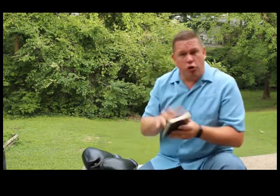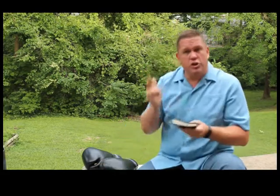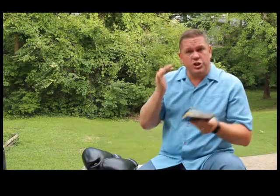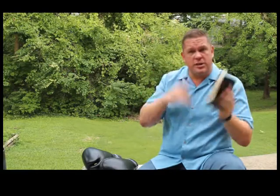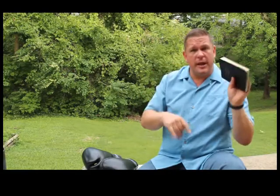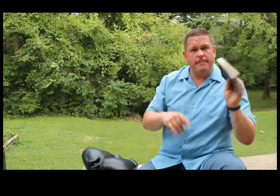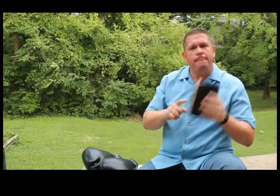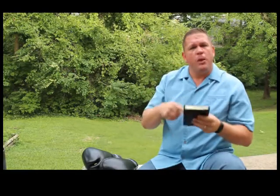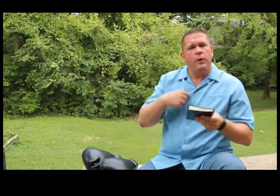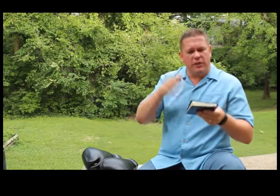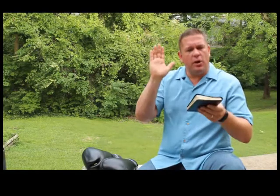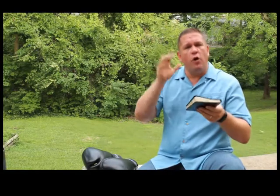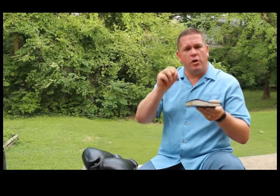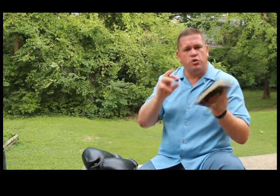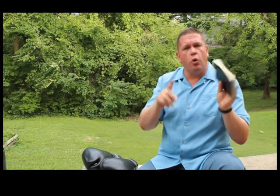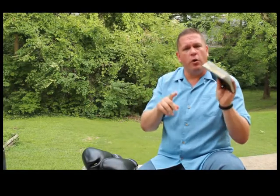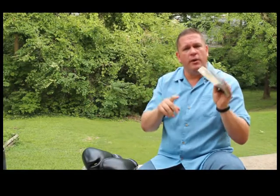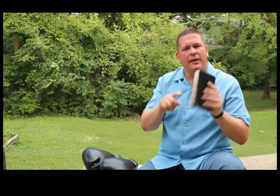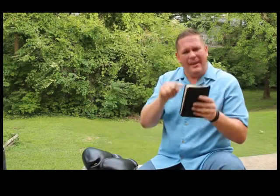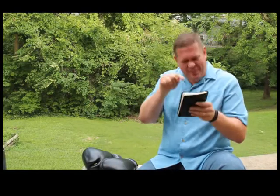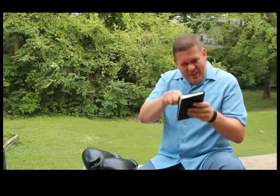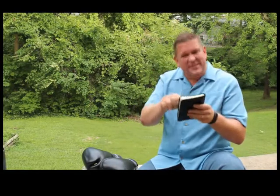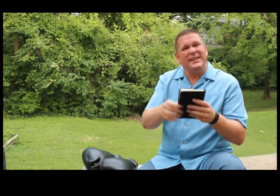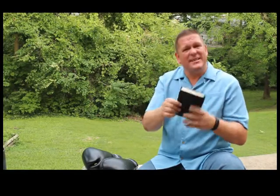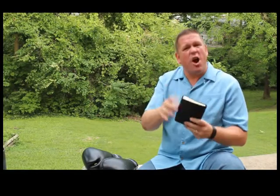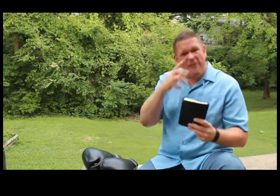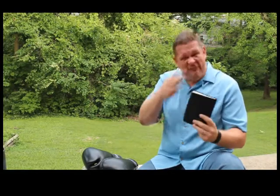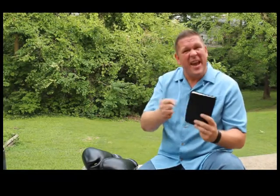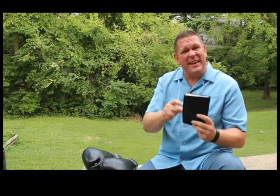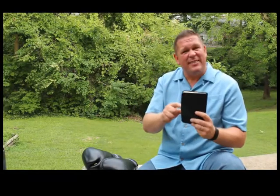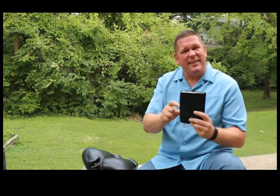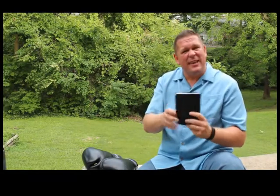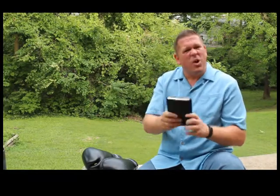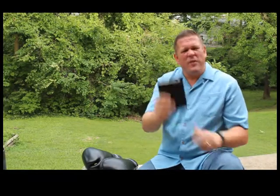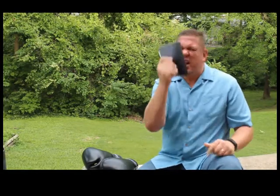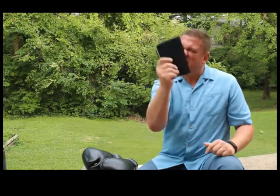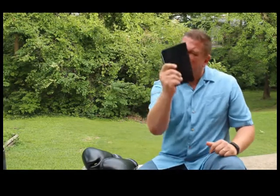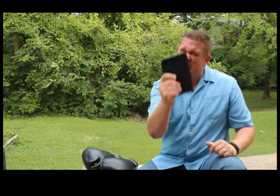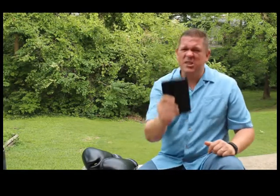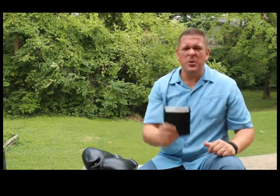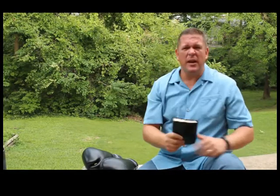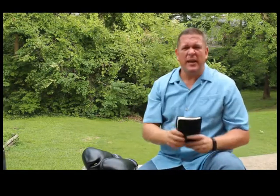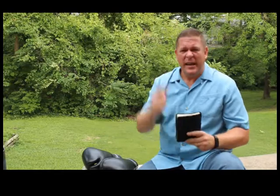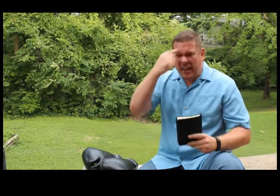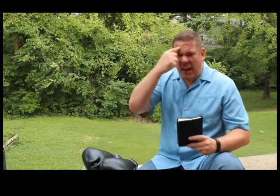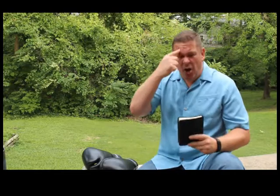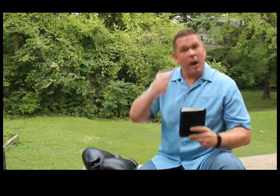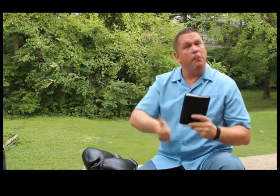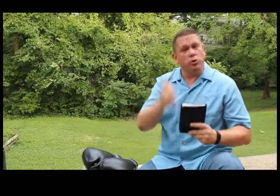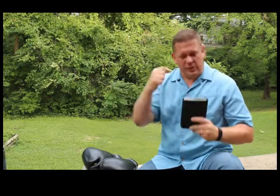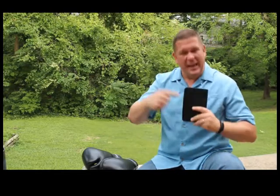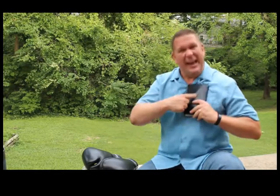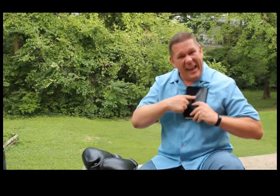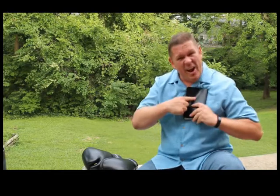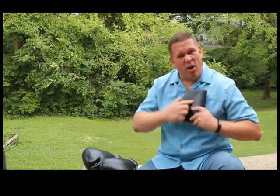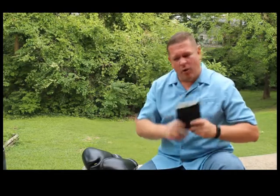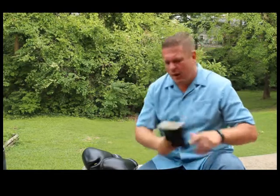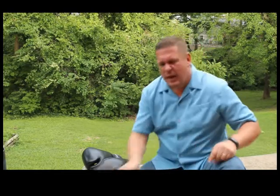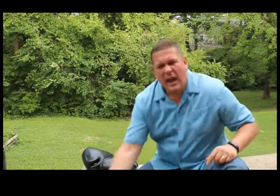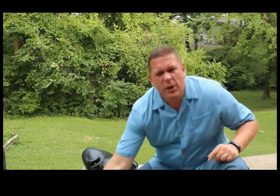Christians today? Hey, we've let go of our sword. This is our faith. We've got to cling to it here and mostly here. And